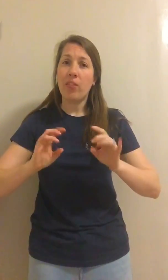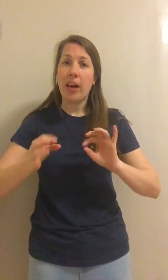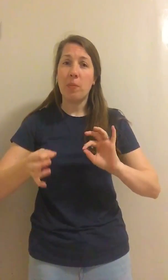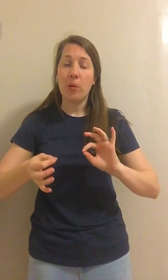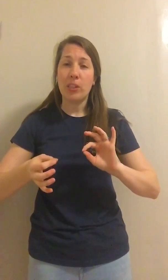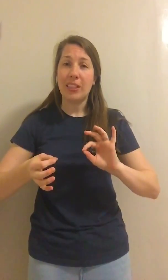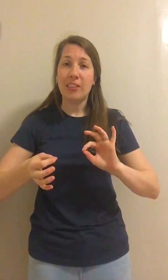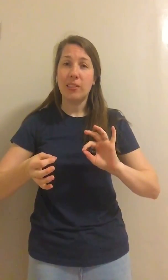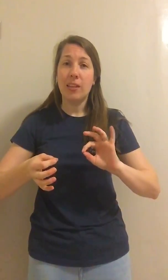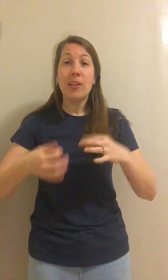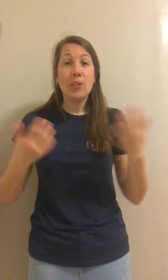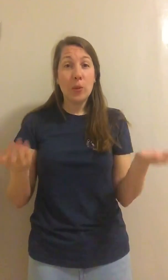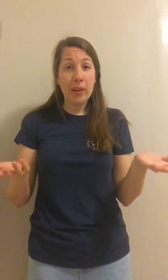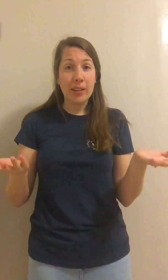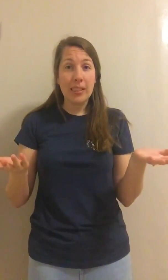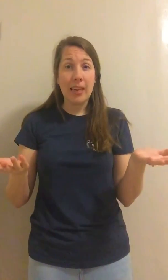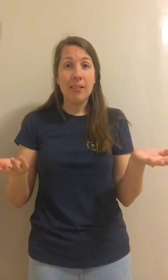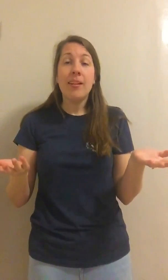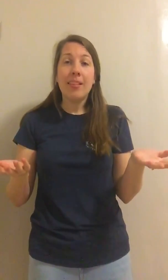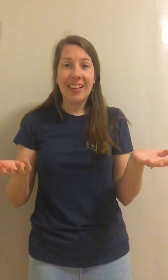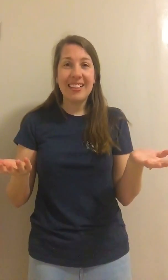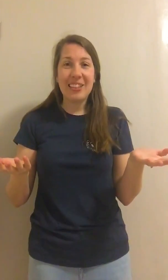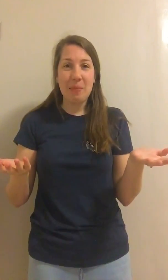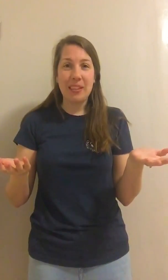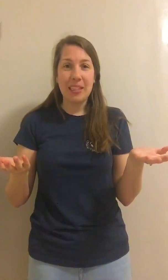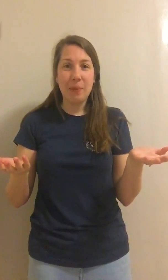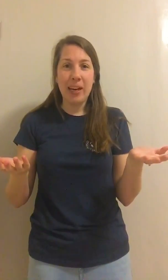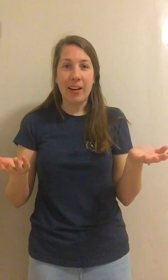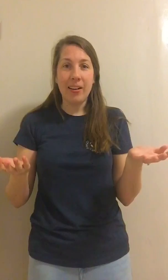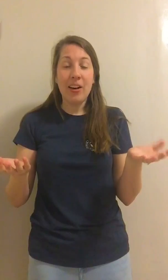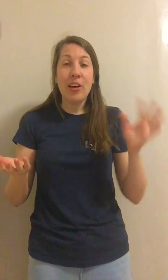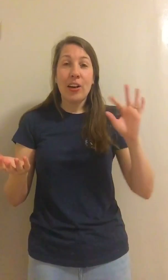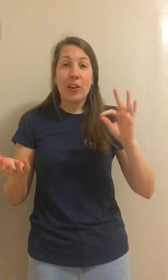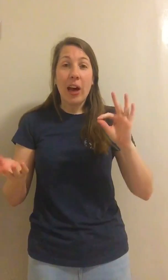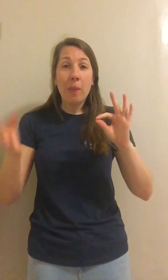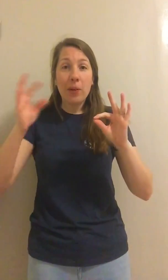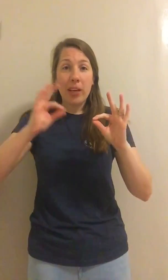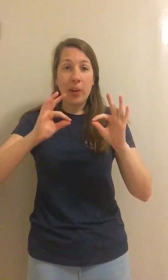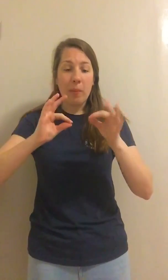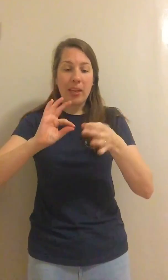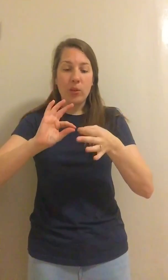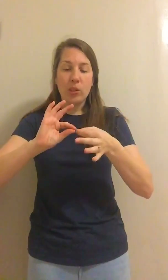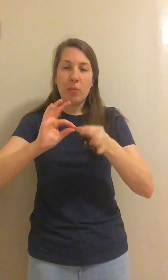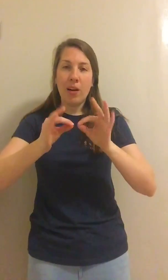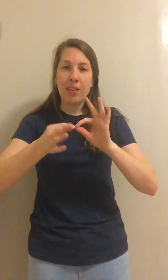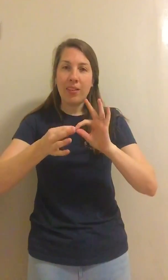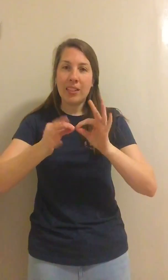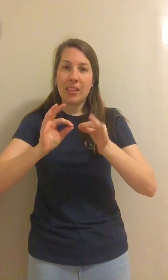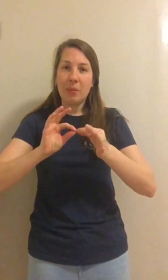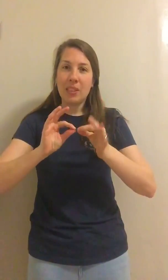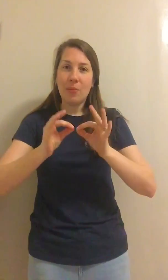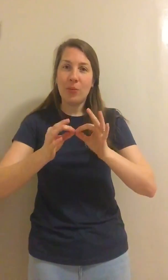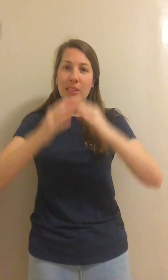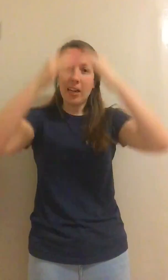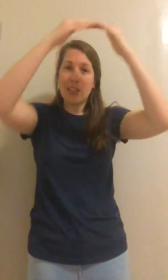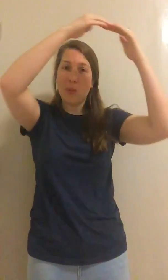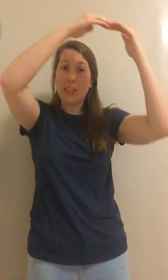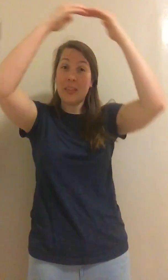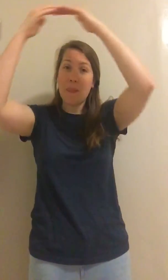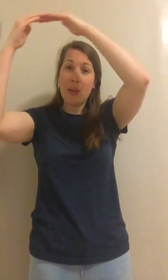fine motor skills. So we're gonna sing the itsy-bisty spider. Help your kiddo make those small little itsy-bisty movements as well as the big